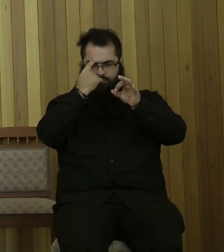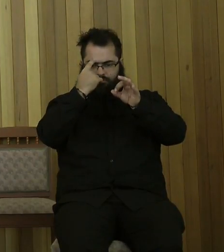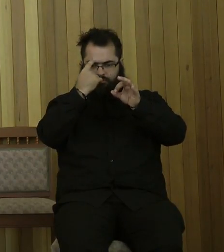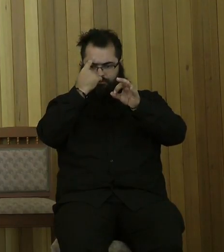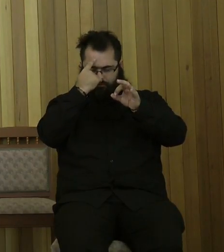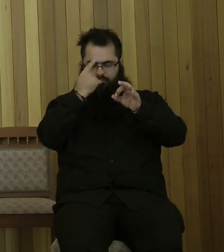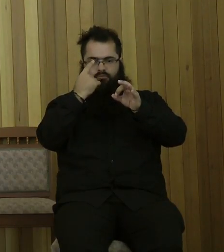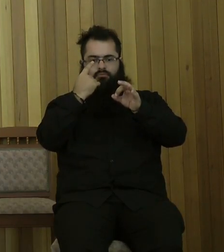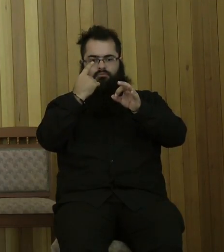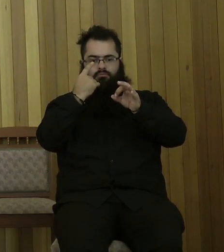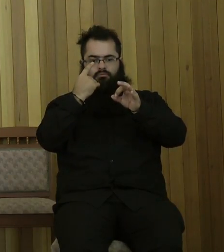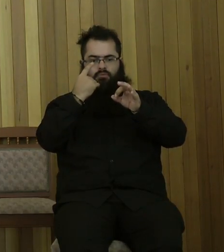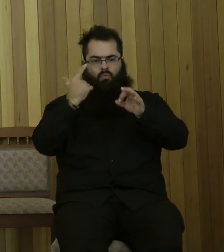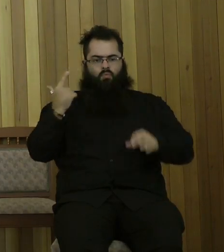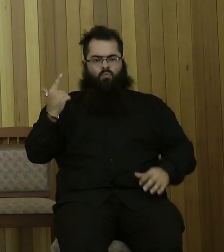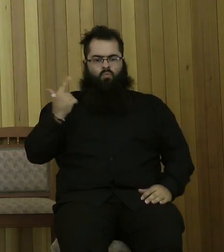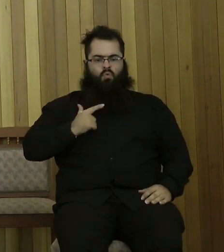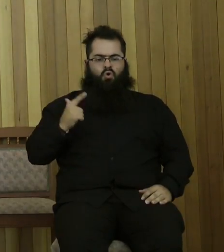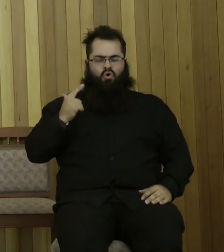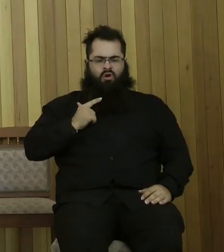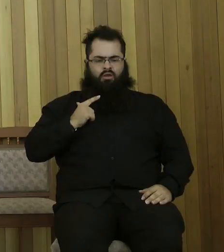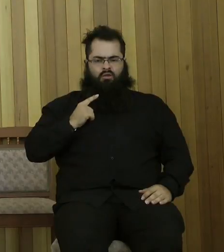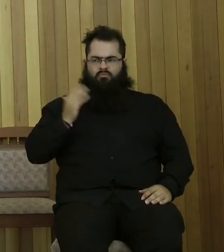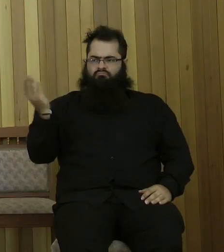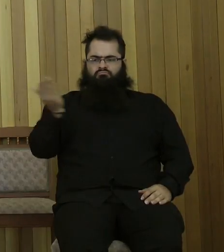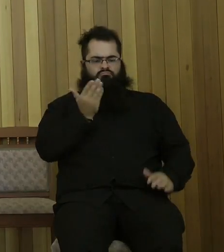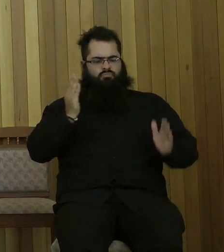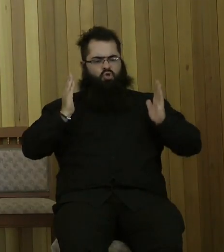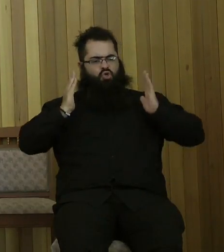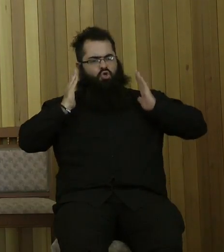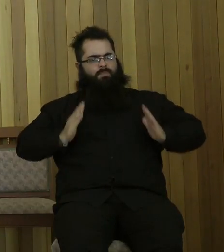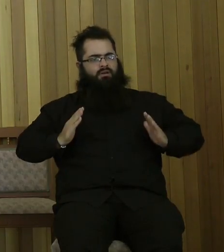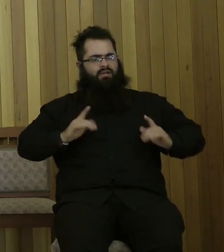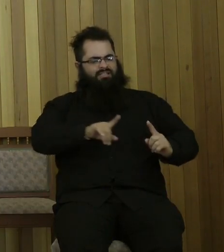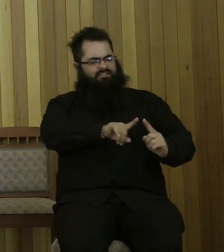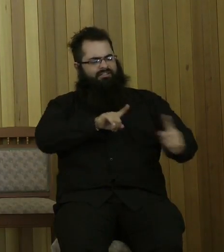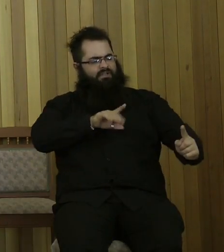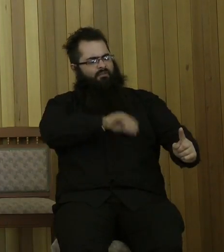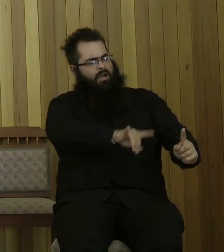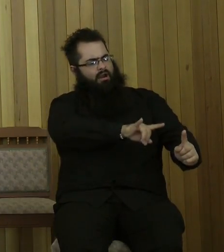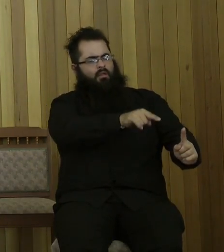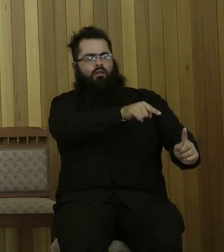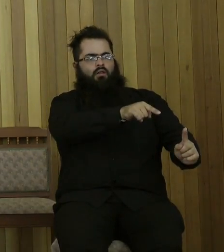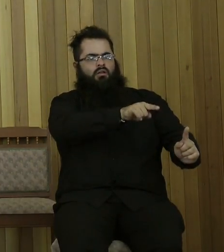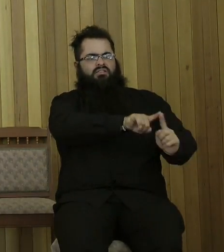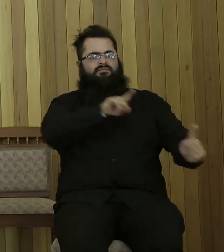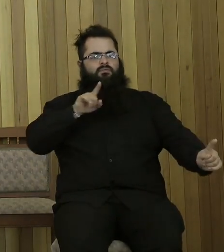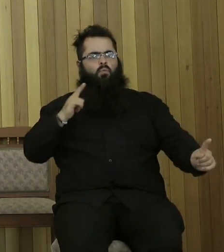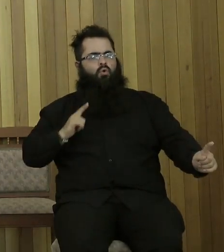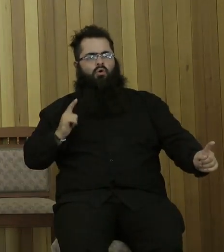age is, why are humans so different from animals? This is the clincher, isn't it? Why